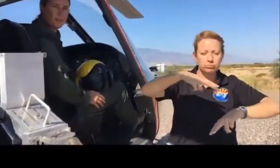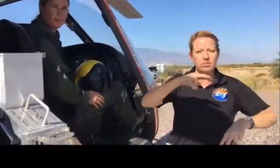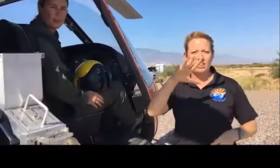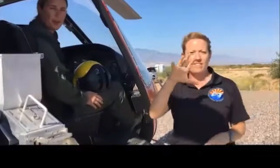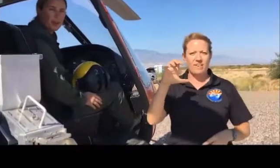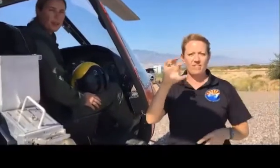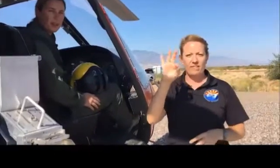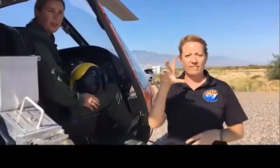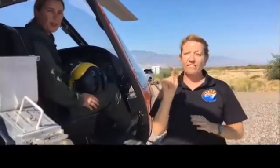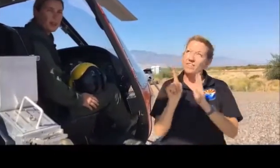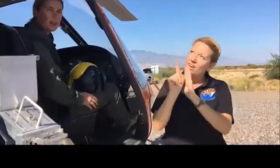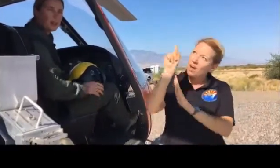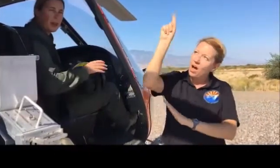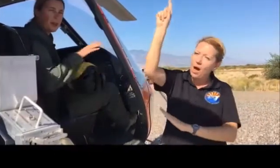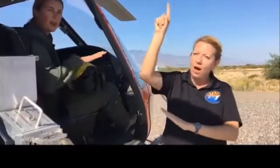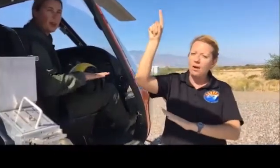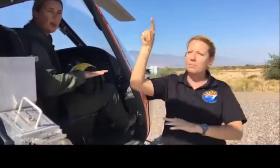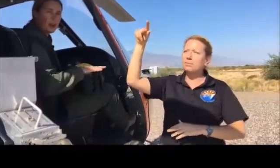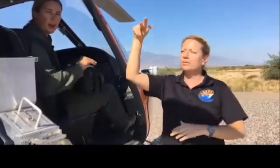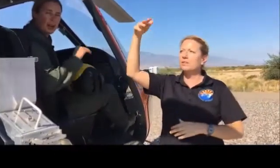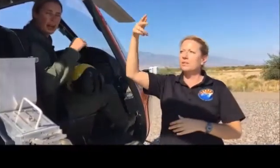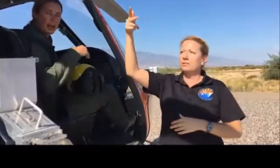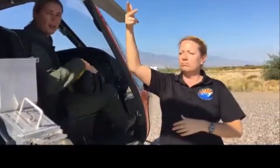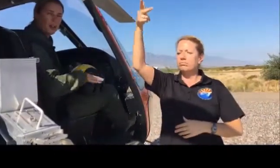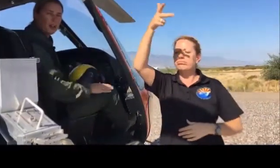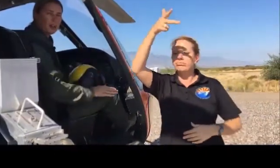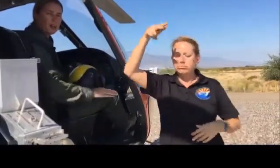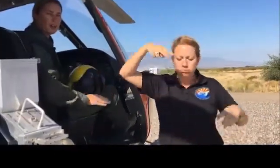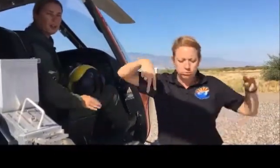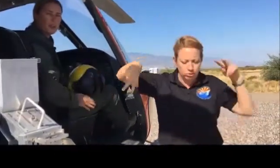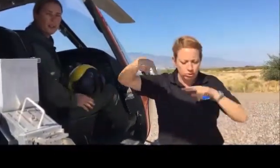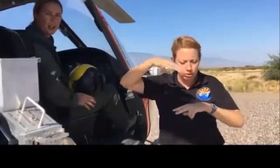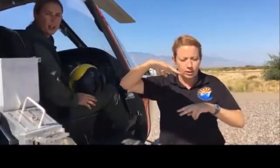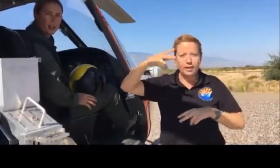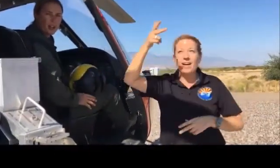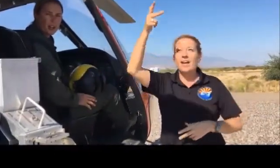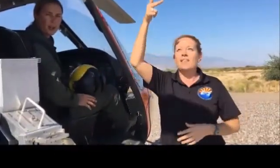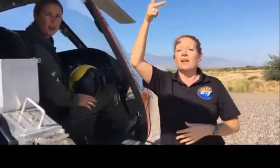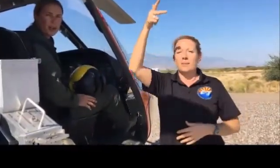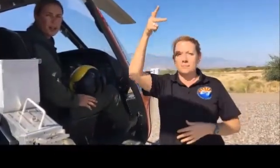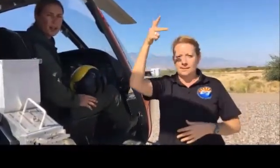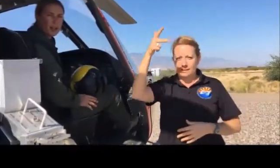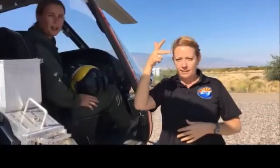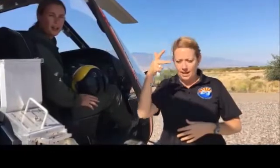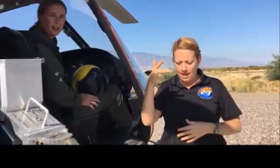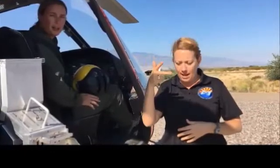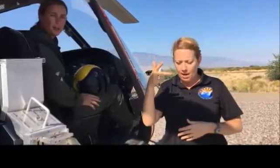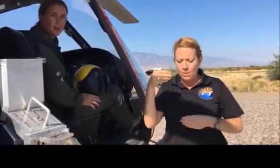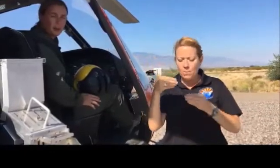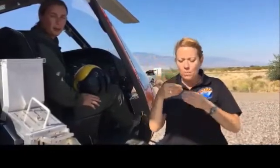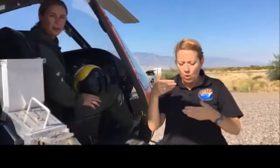And then we come down lower and have a closer look at the area that we intend to burn.